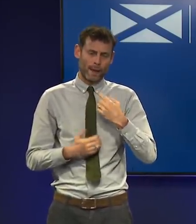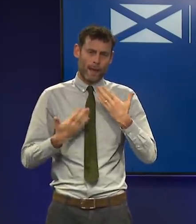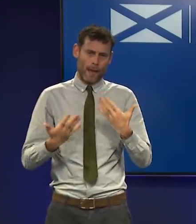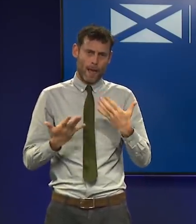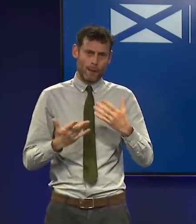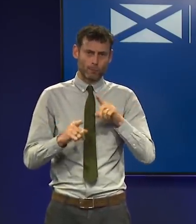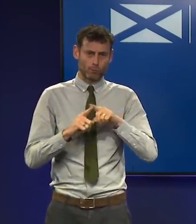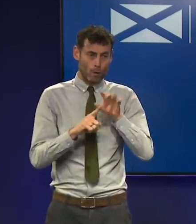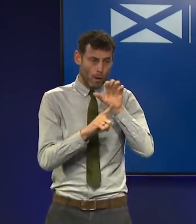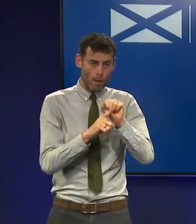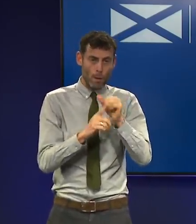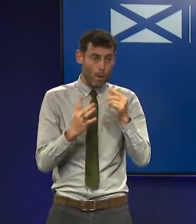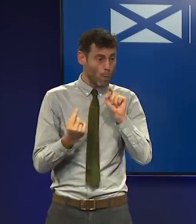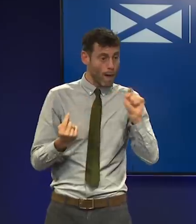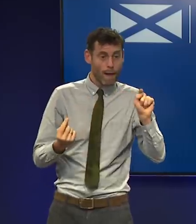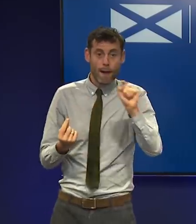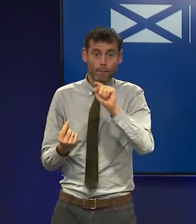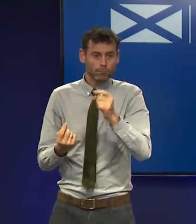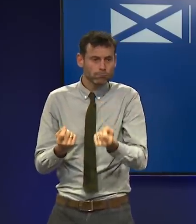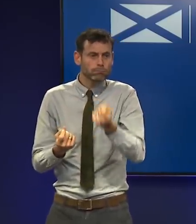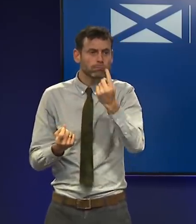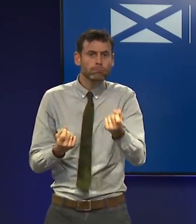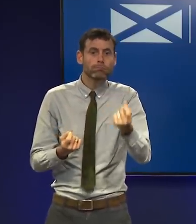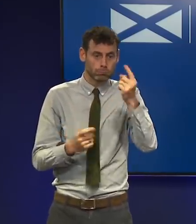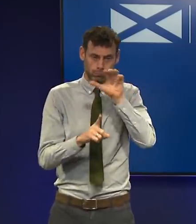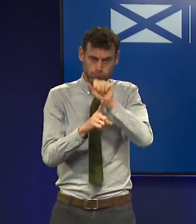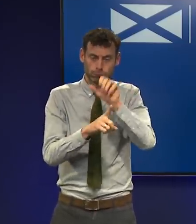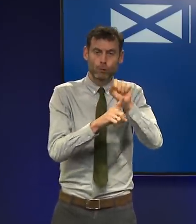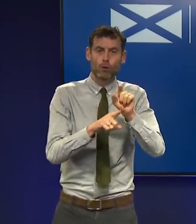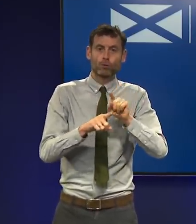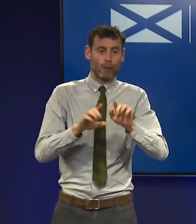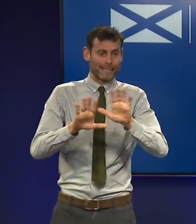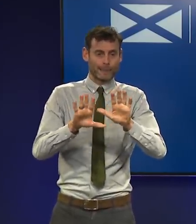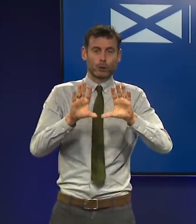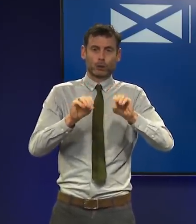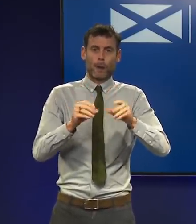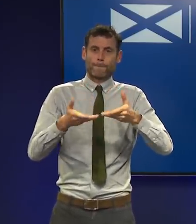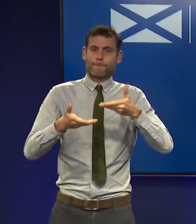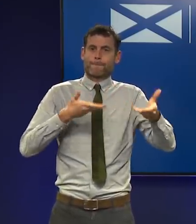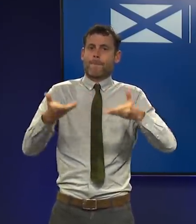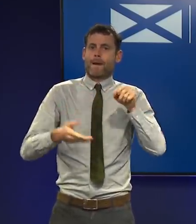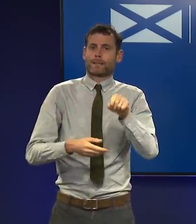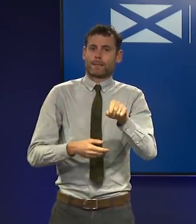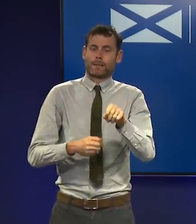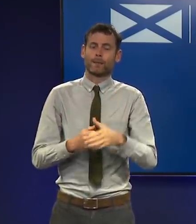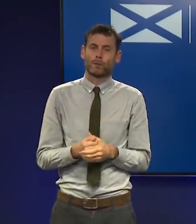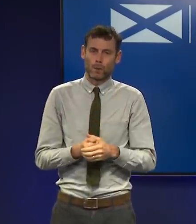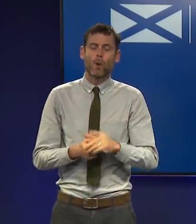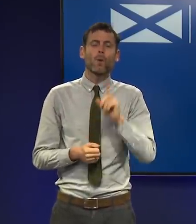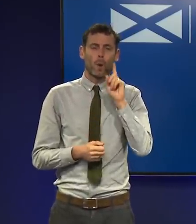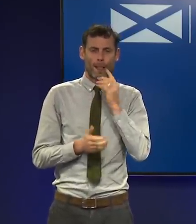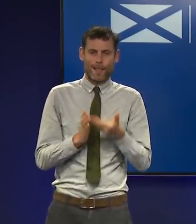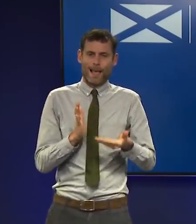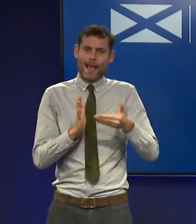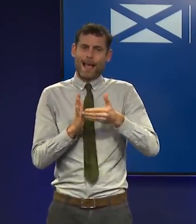as quickly as we can and where possible after that break the chains of transmission. to that end, additional testing will be undertaken